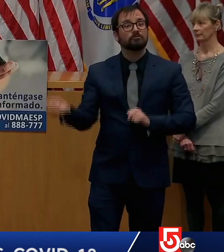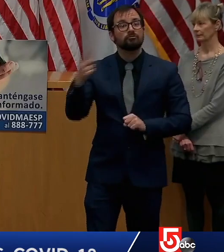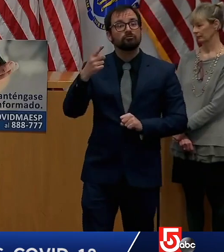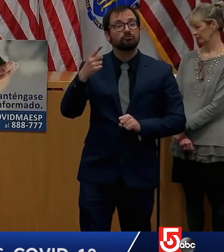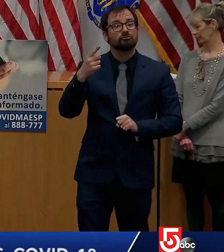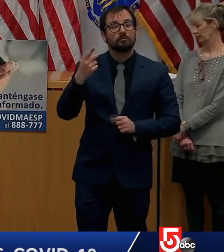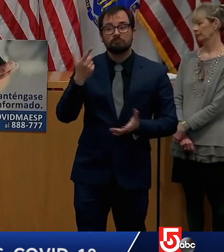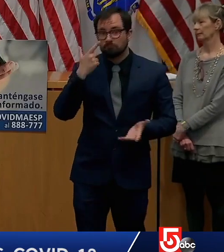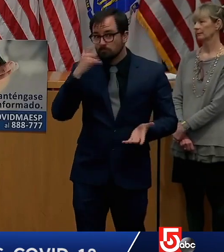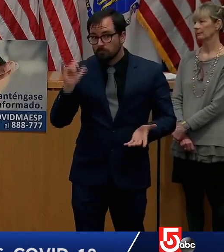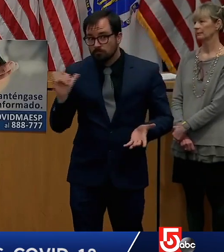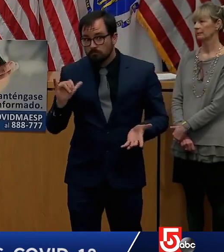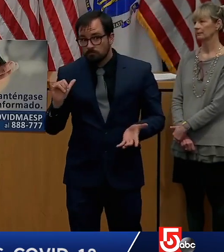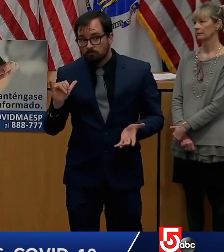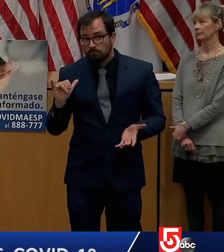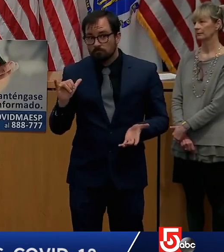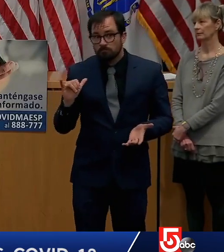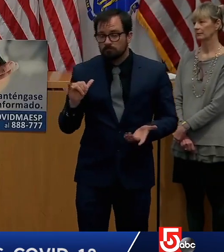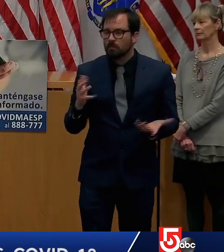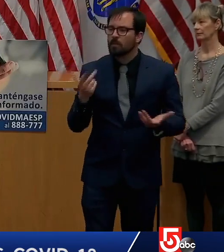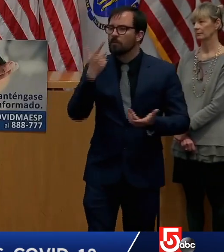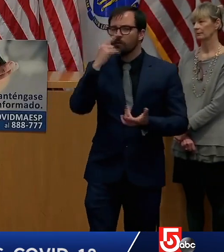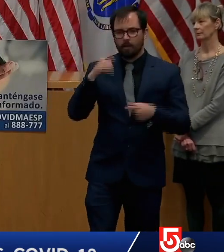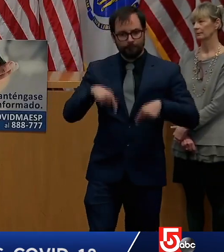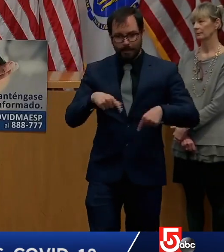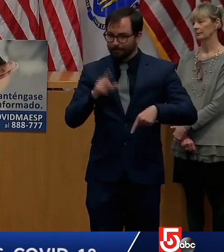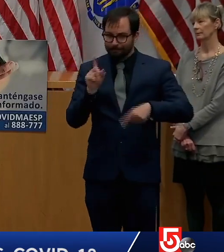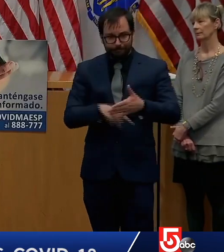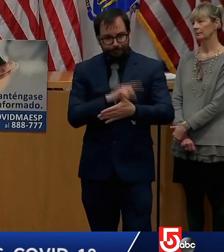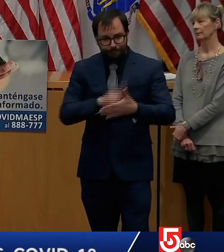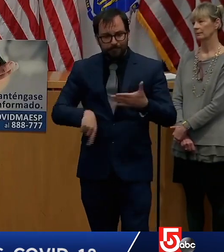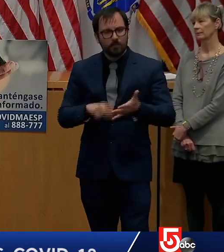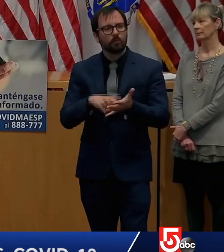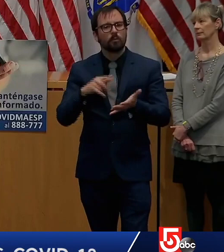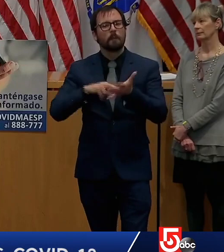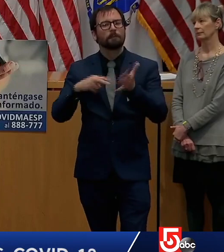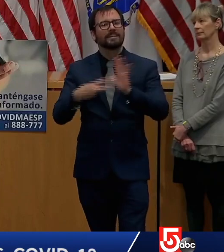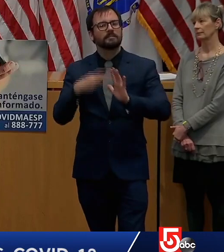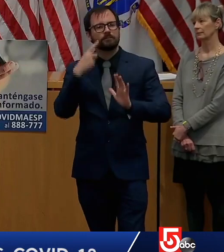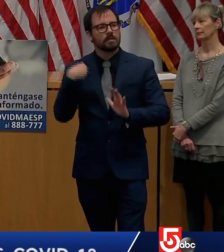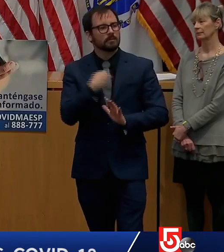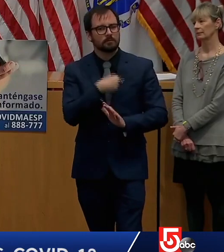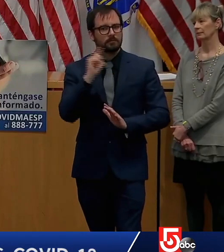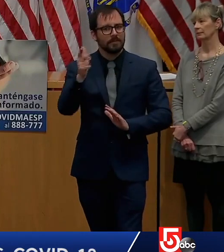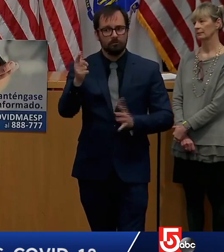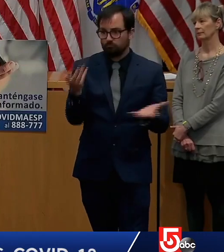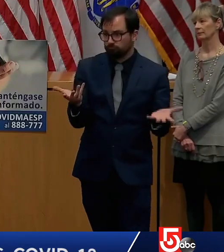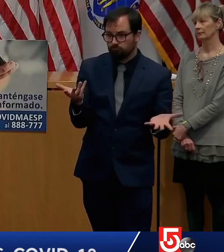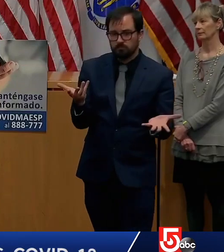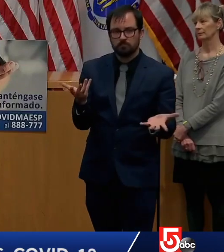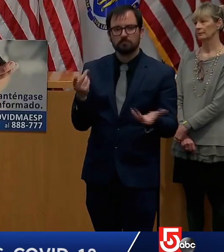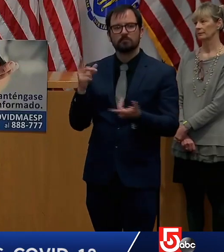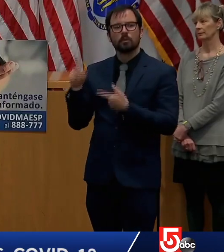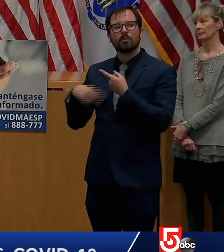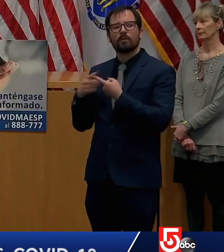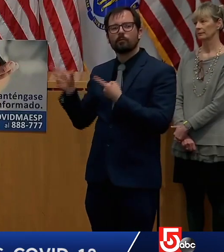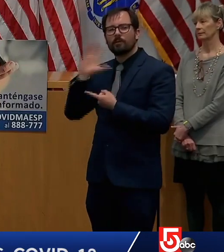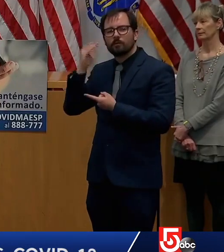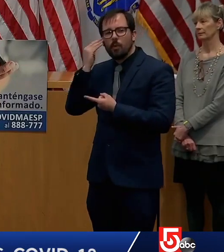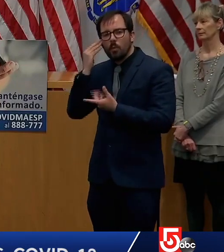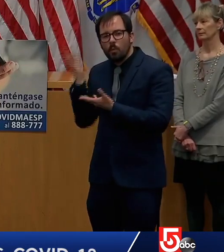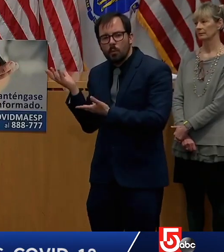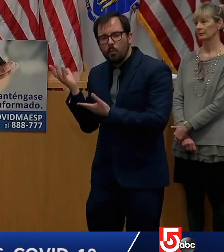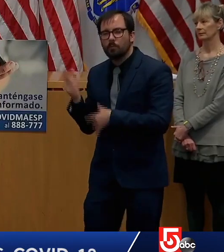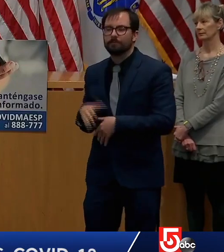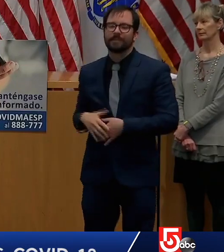I don't think we'll really know one way or another for a few years. What we've asked districts to do is to track students that may have fallen off the grid, they